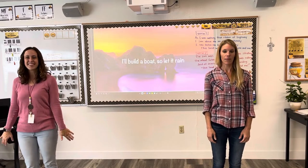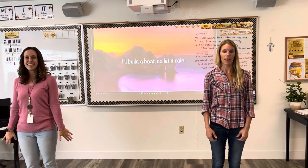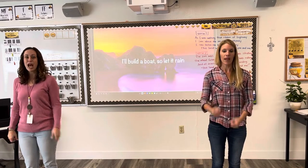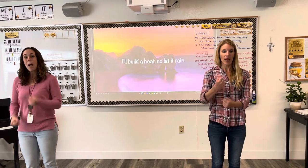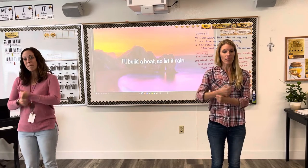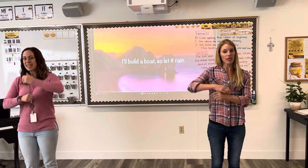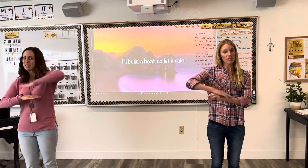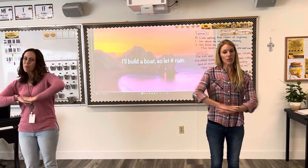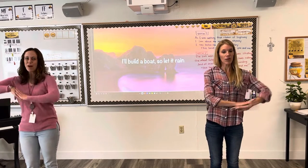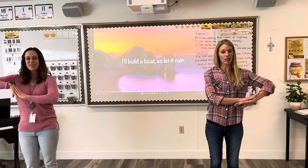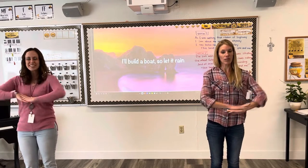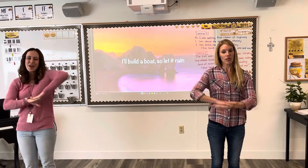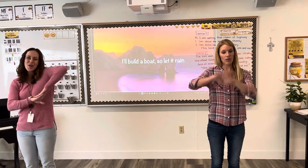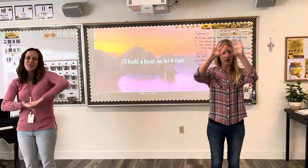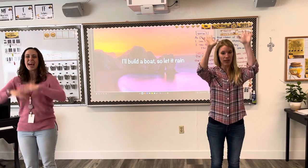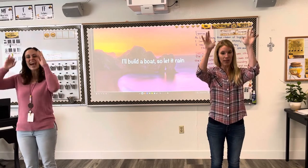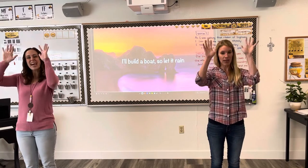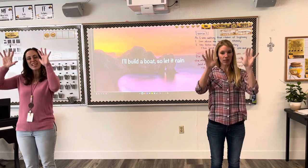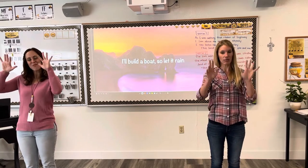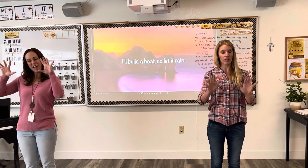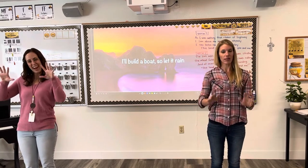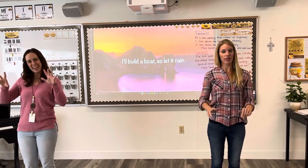I'll build a boat so let it rain